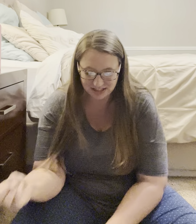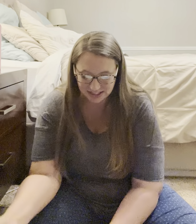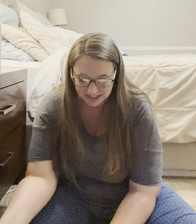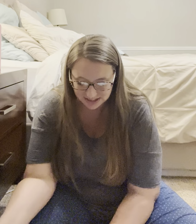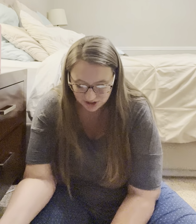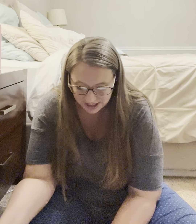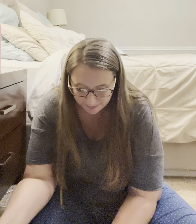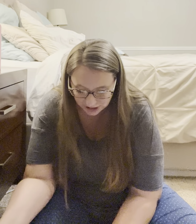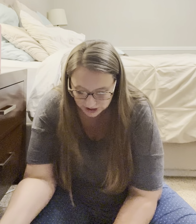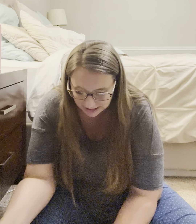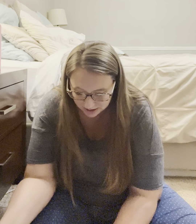Dentist. You're tapping your teeth.